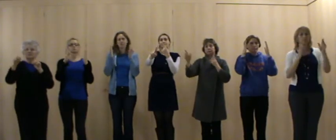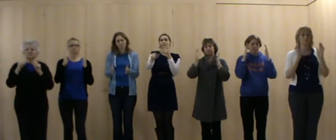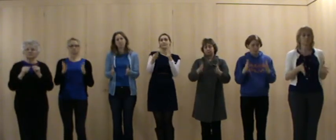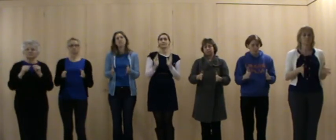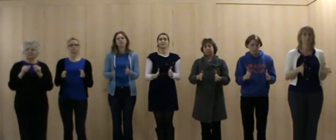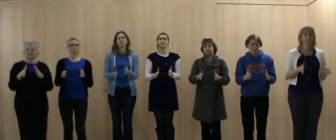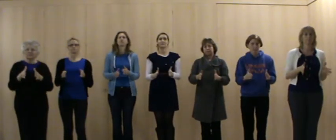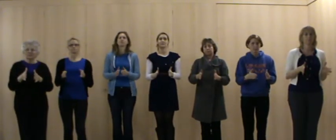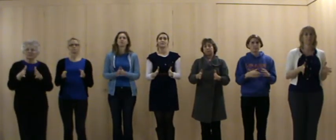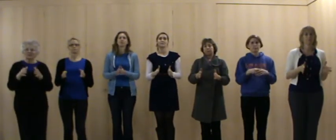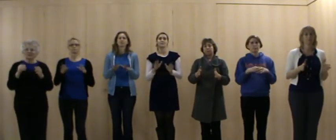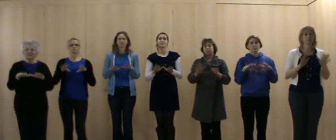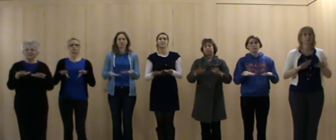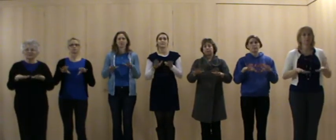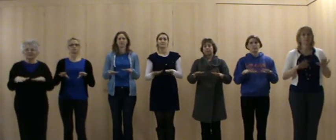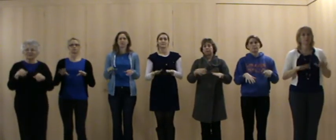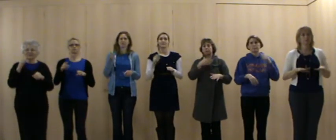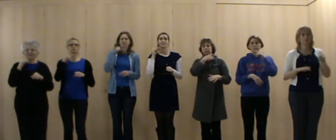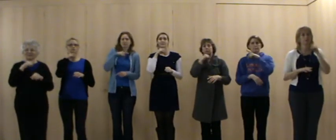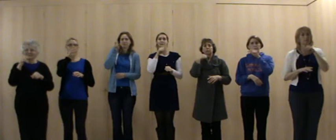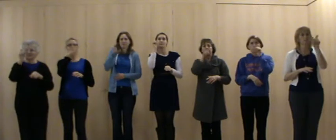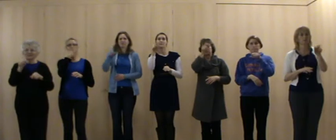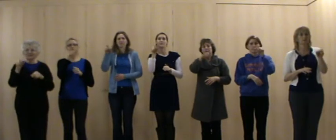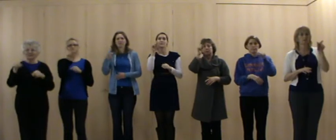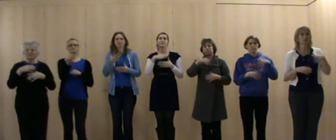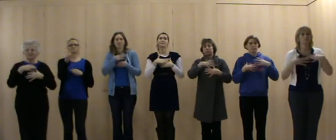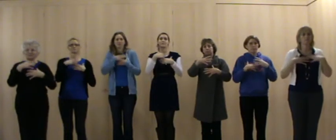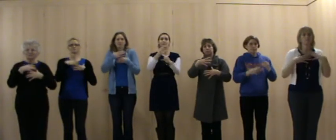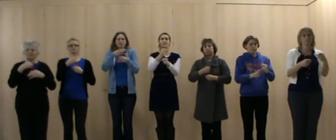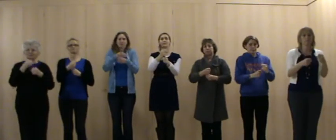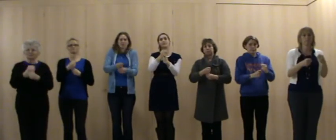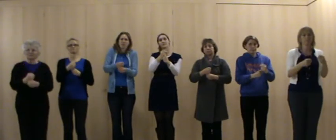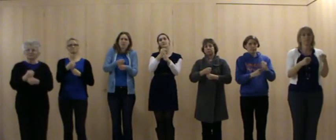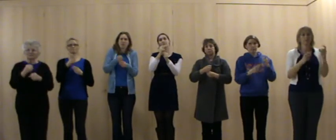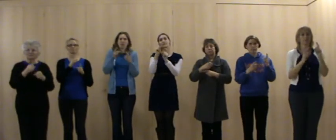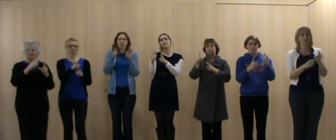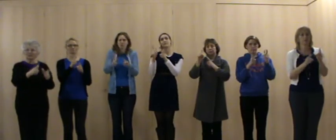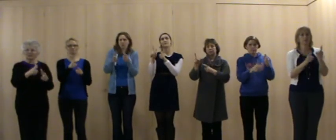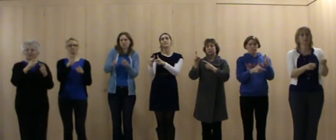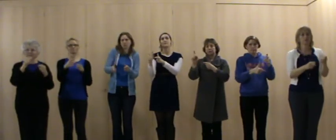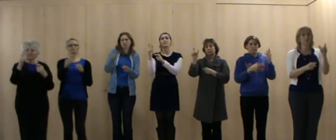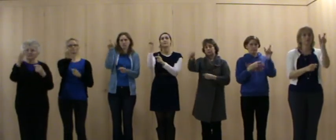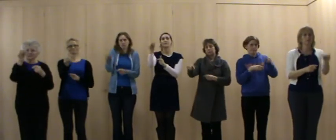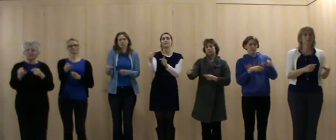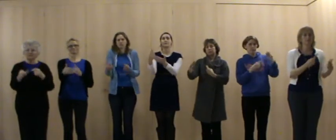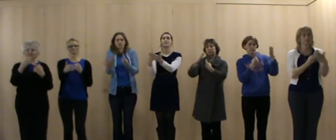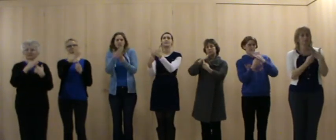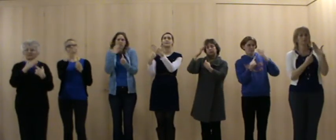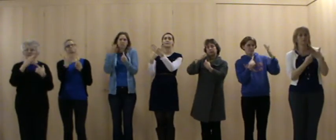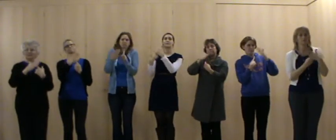For no guarantum of freedom to a tyrant the open bend.